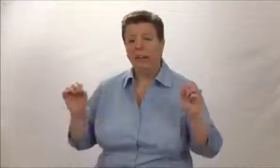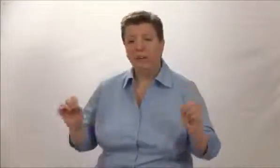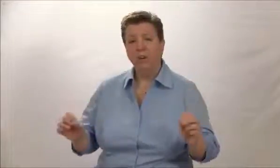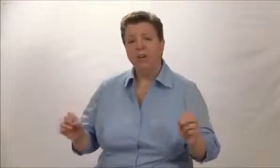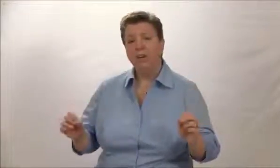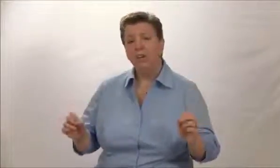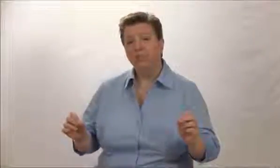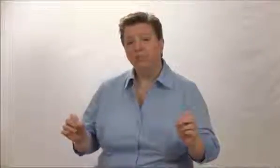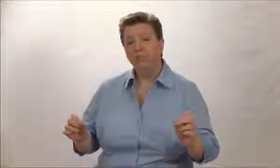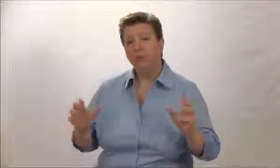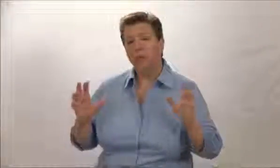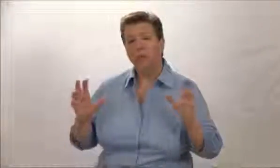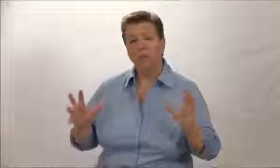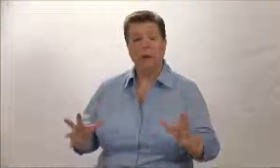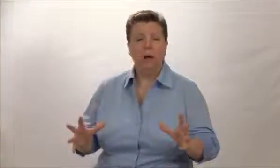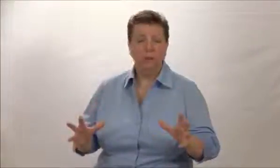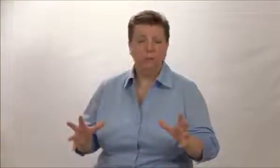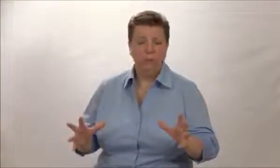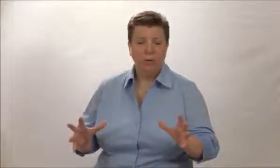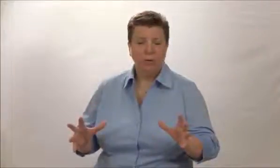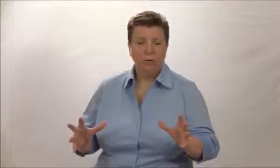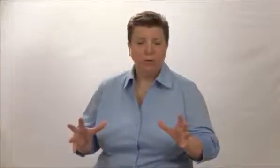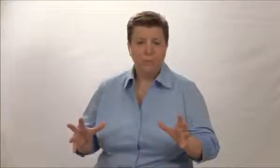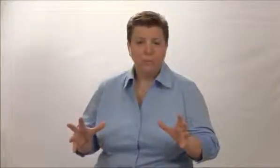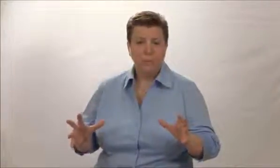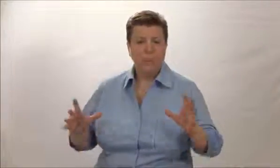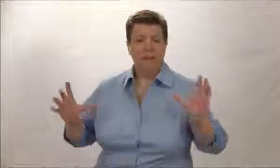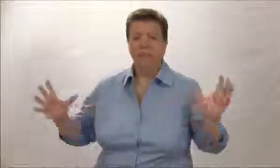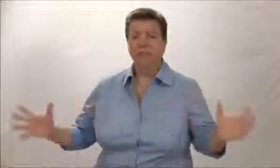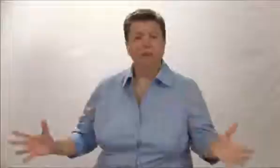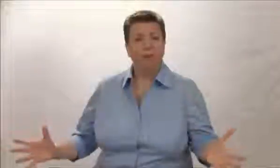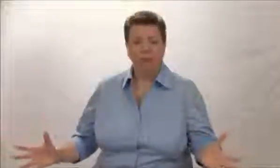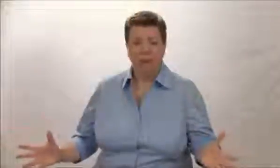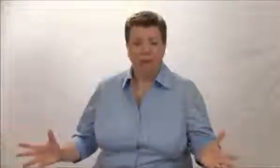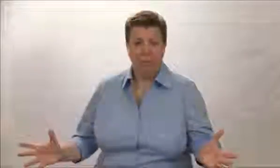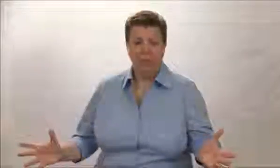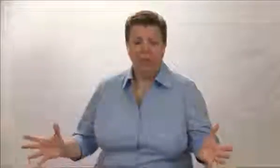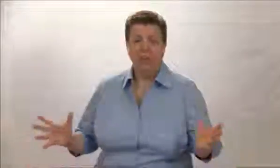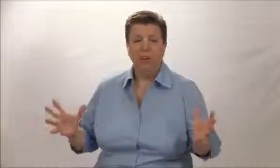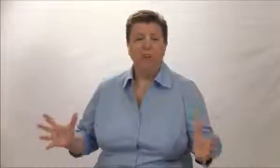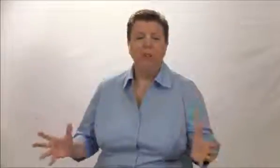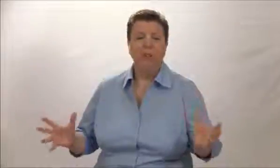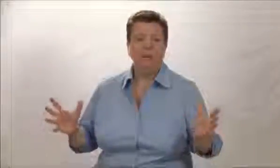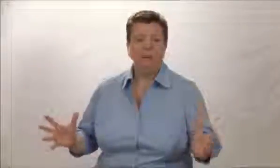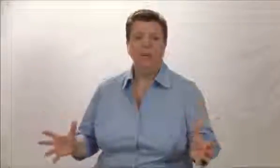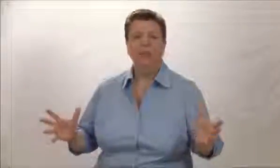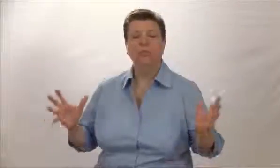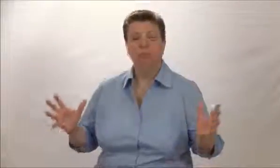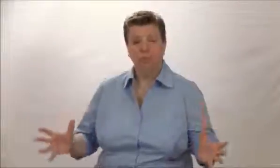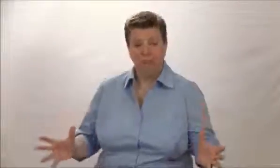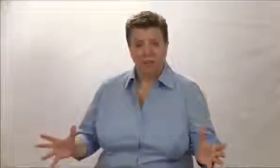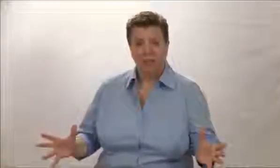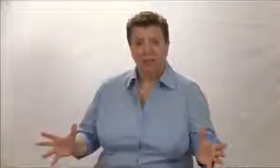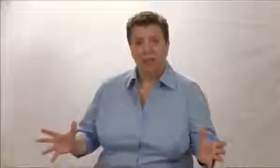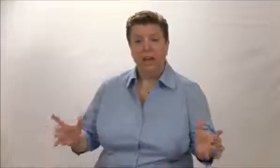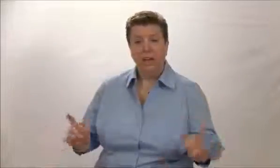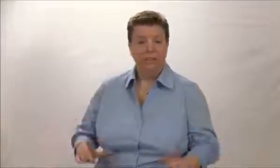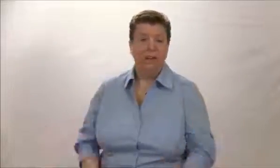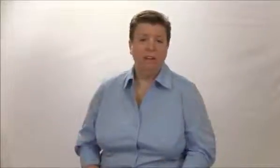they know, like, and trust you, they're buying from you, that's the first step in you being able to fill an event.